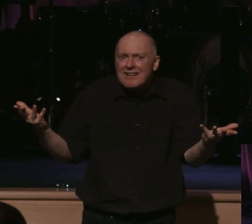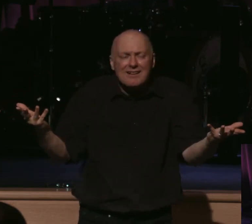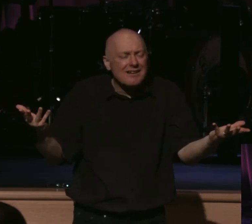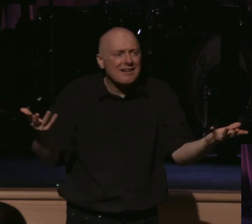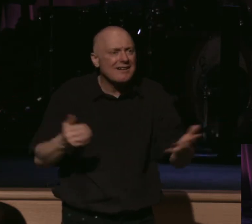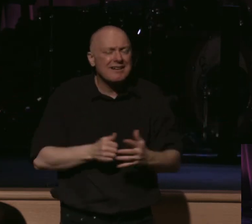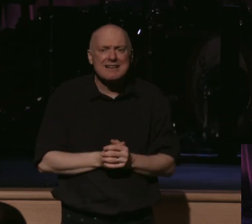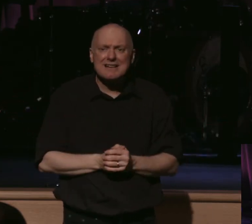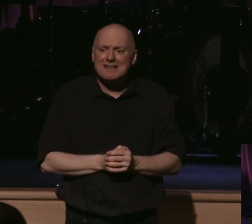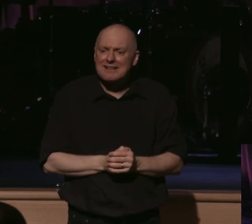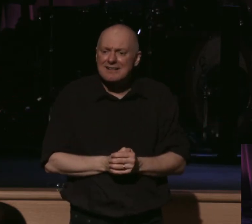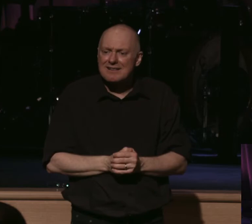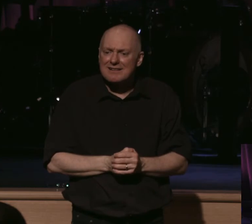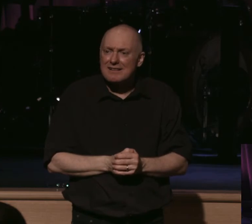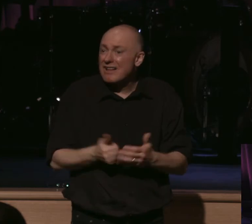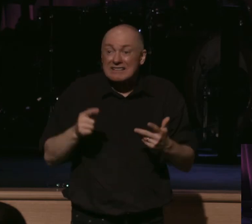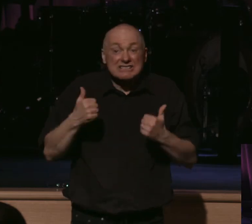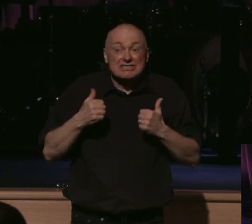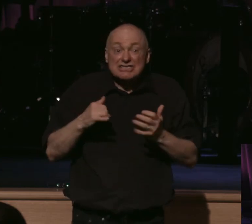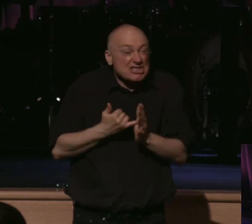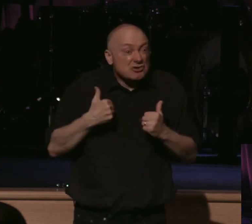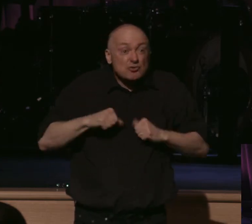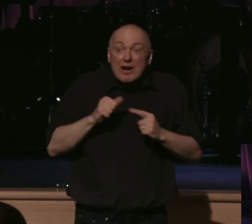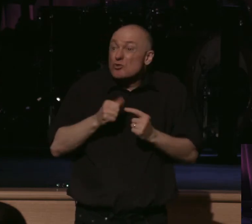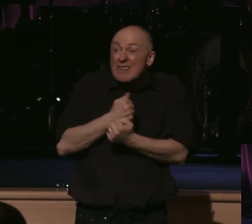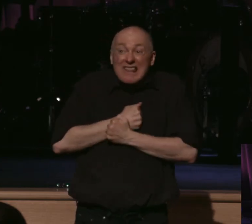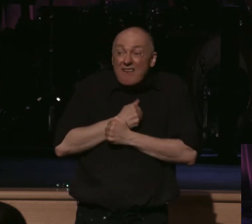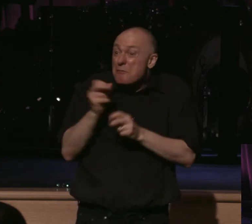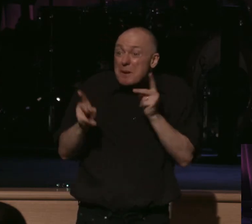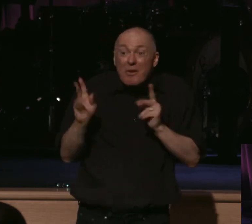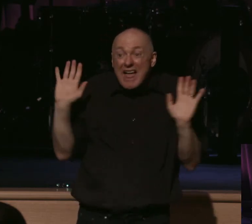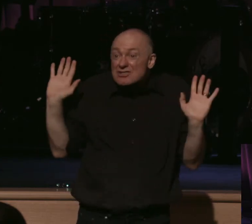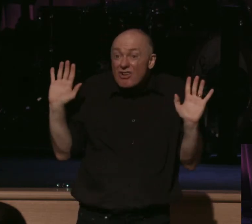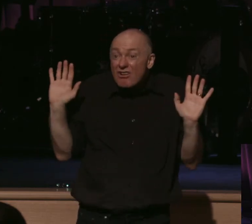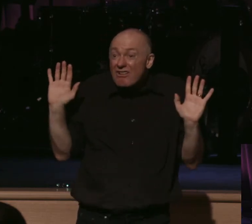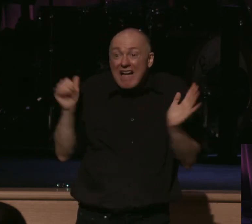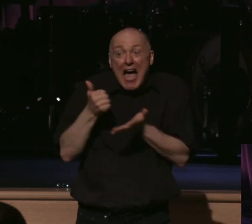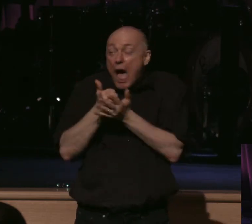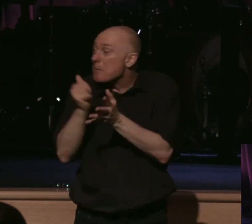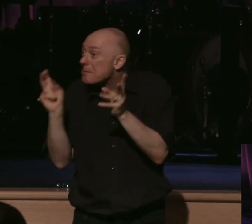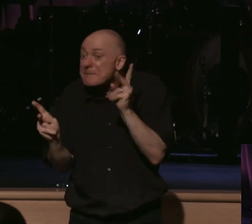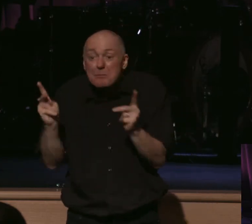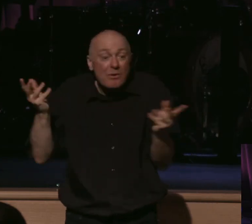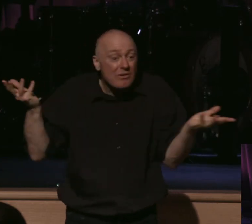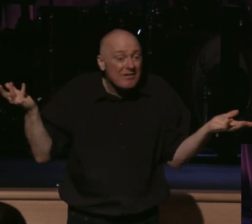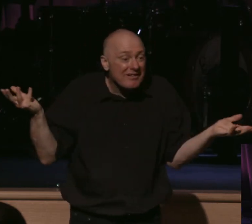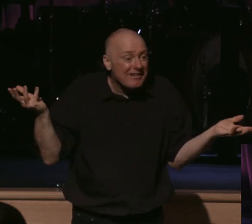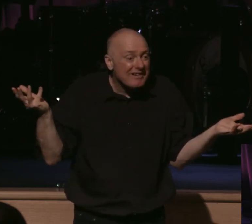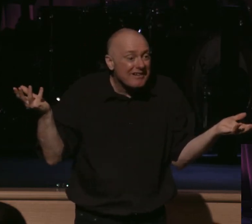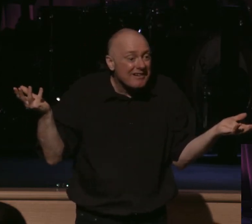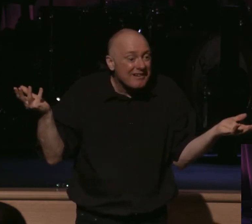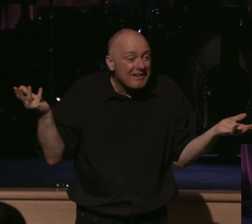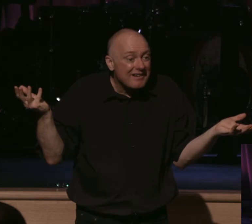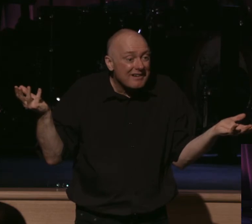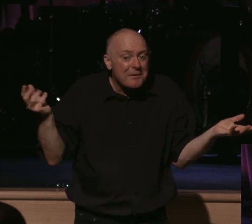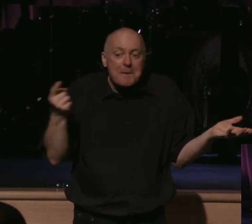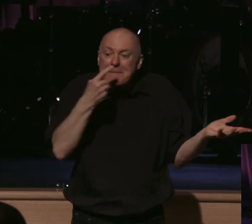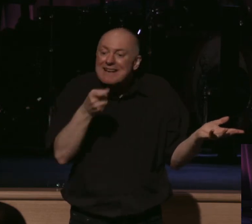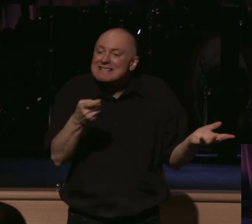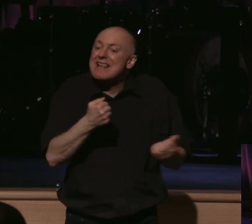it. They're just trying to love people. They're love Jesus, helping people. It's because they love Jesus.